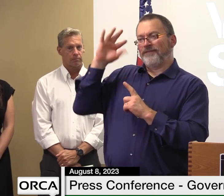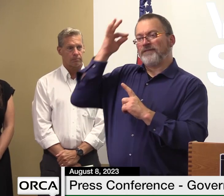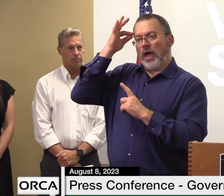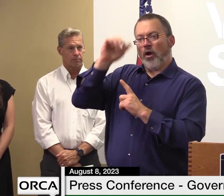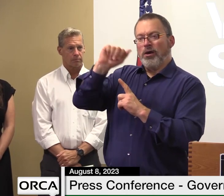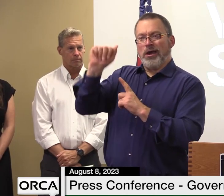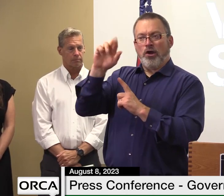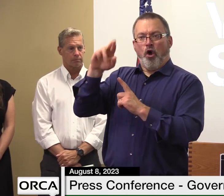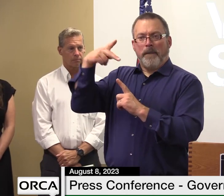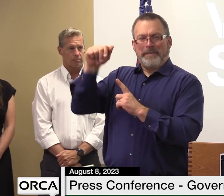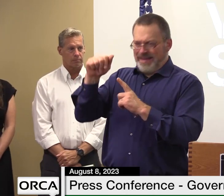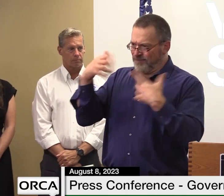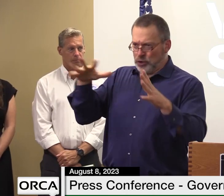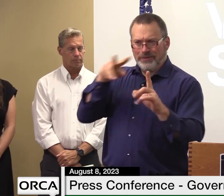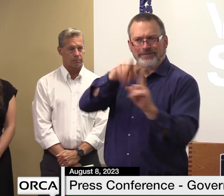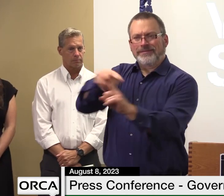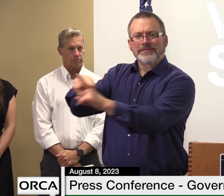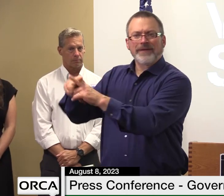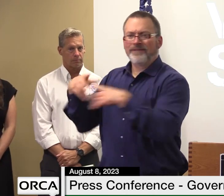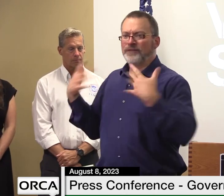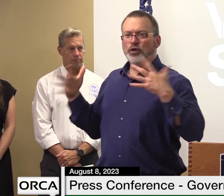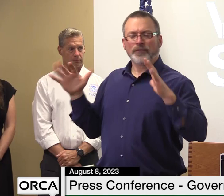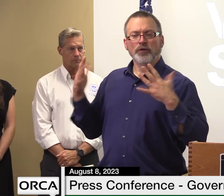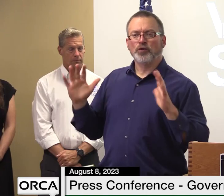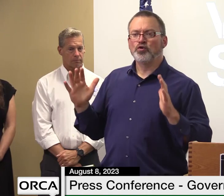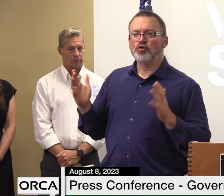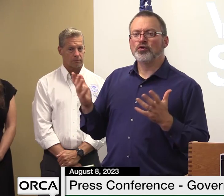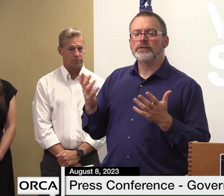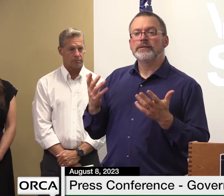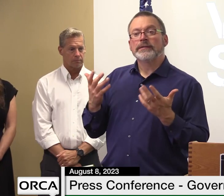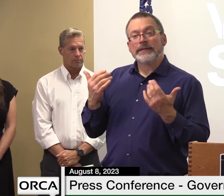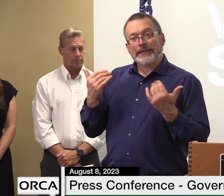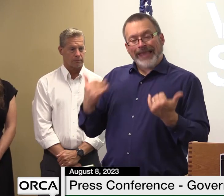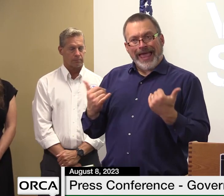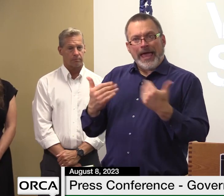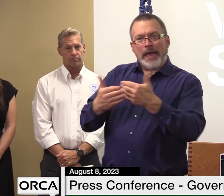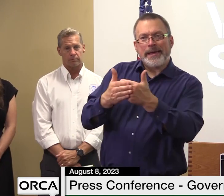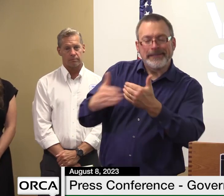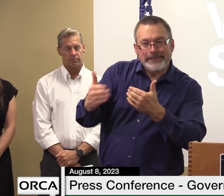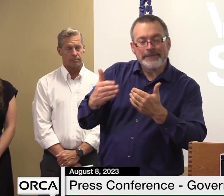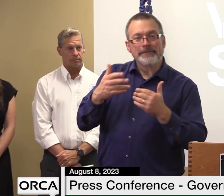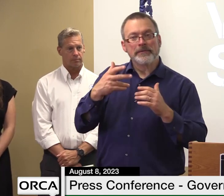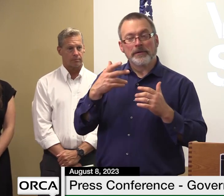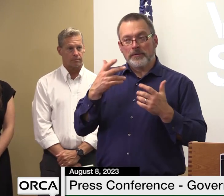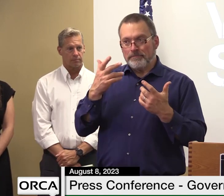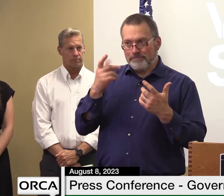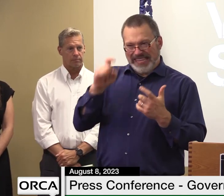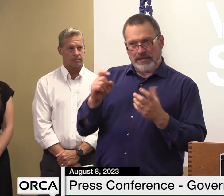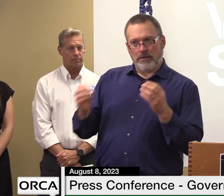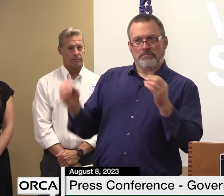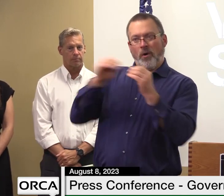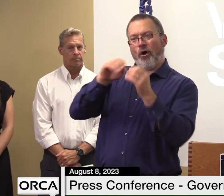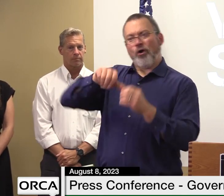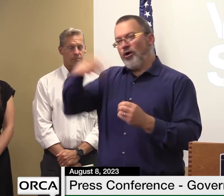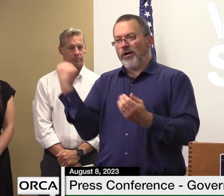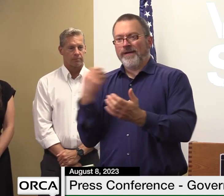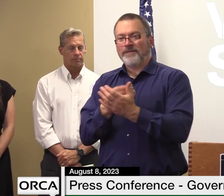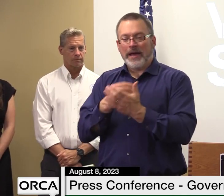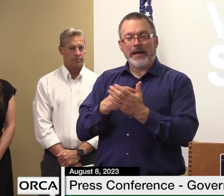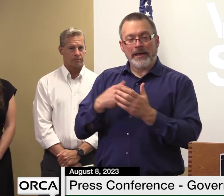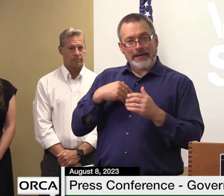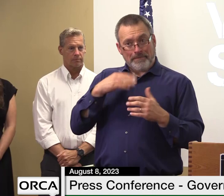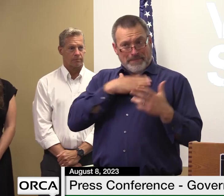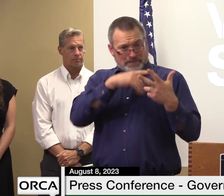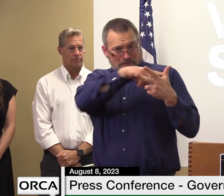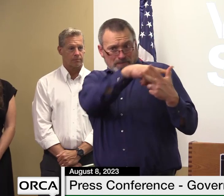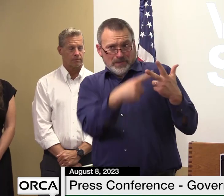again we're a lot of our eggs in the congressional basket and uh hopefully they will be able